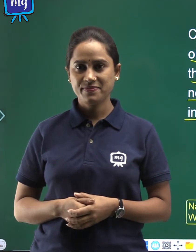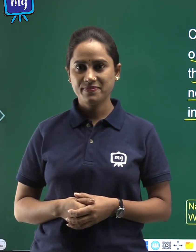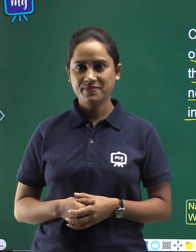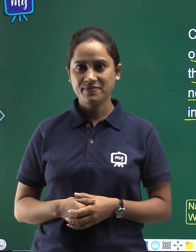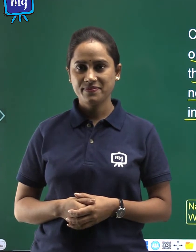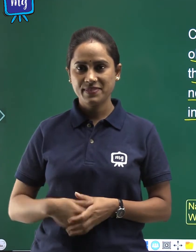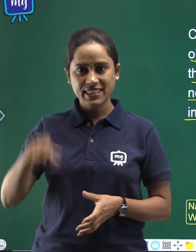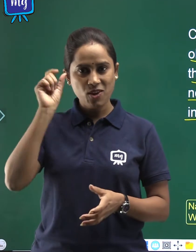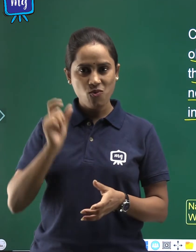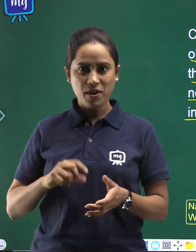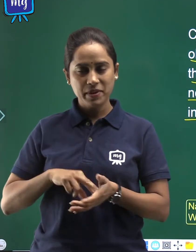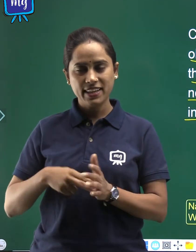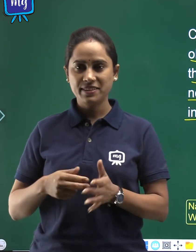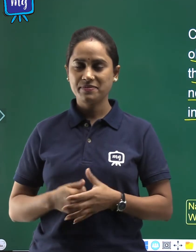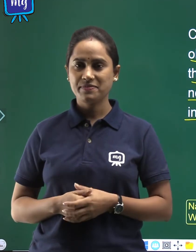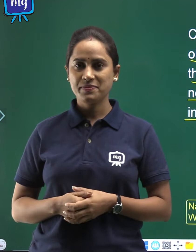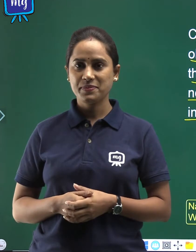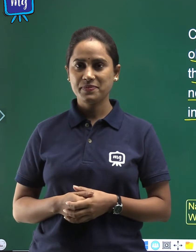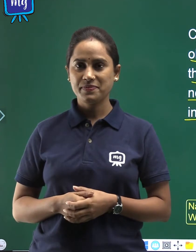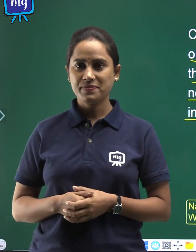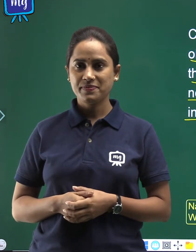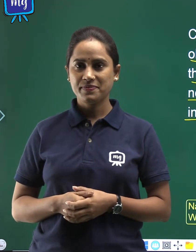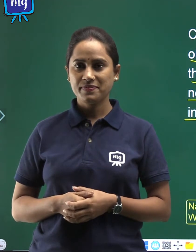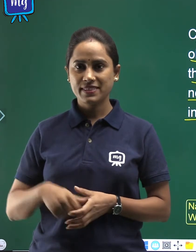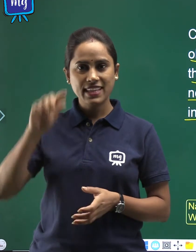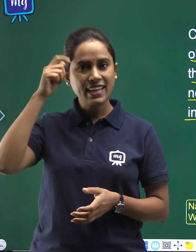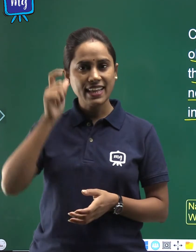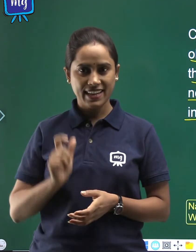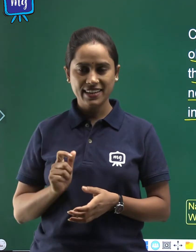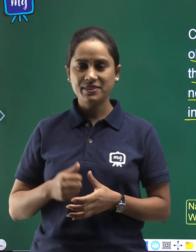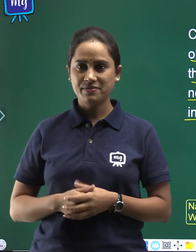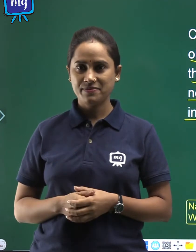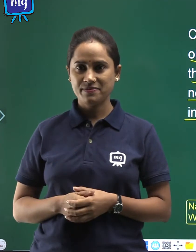Word meaning, narrator,